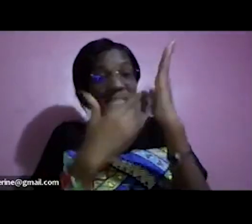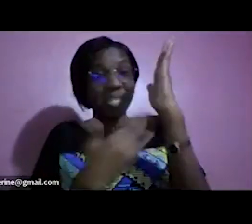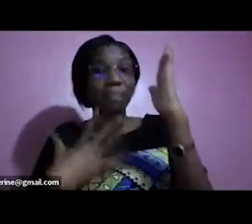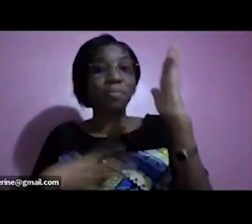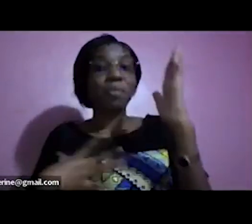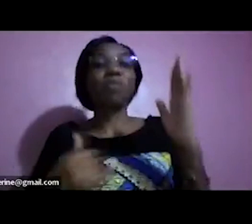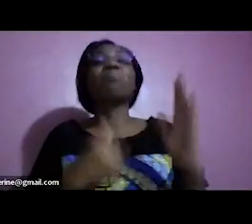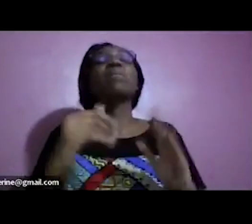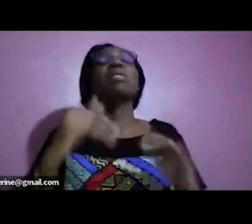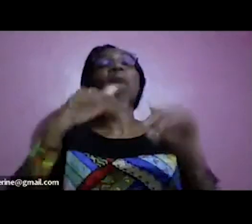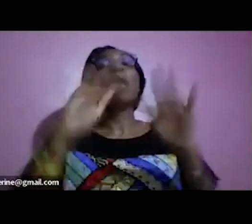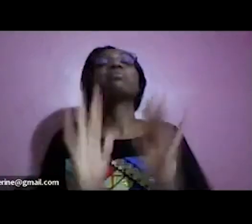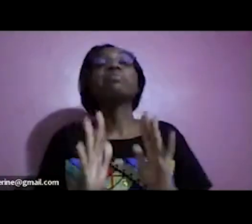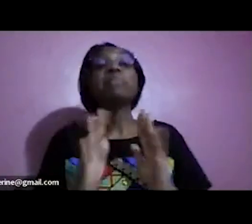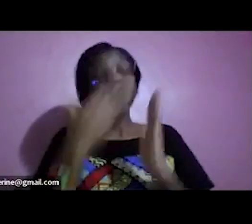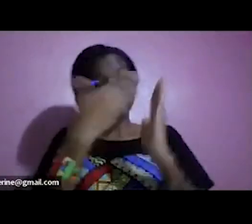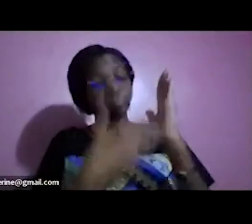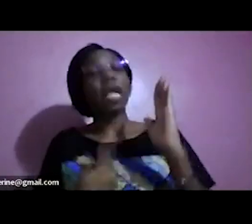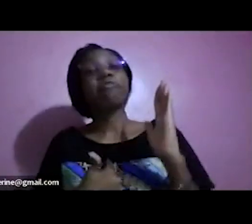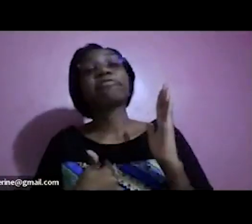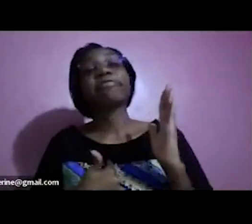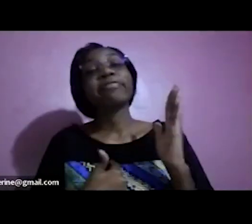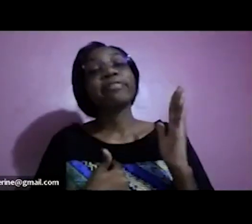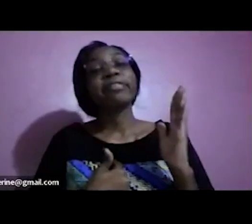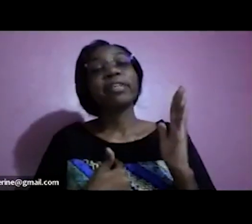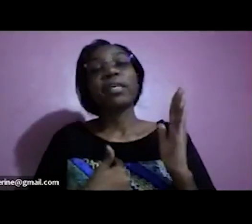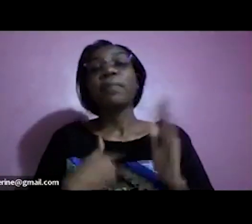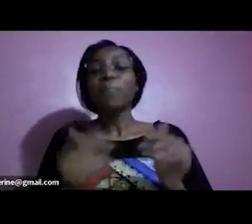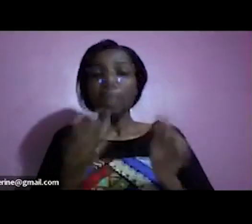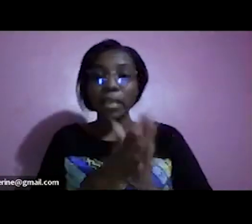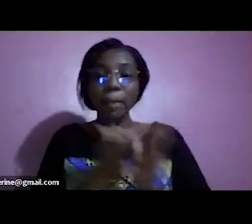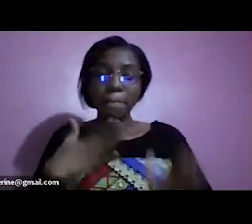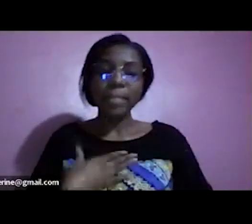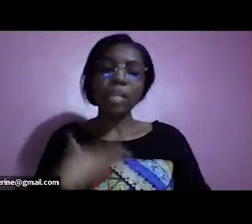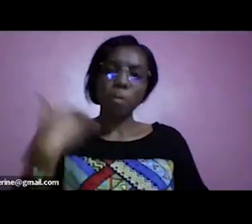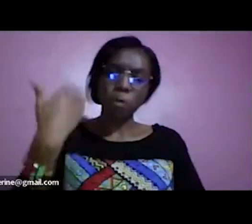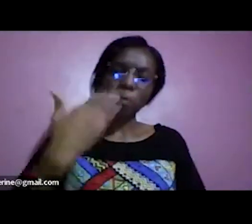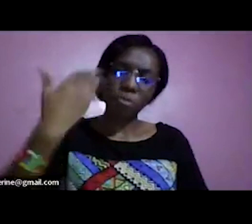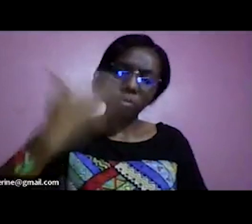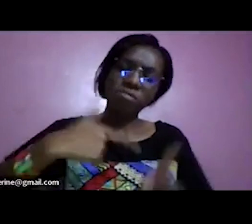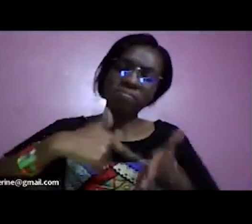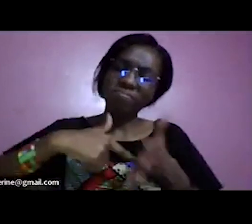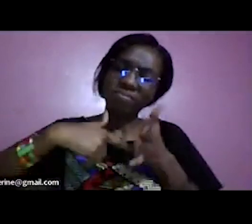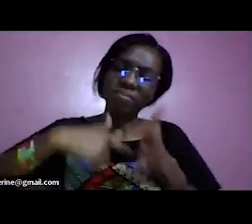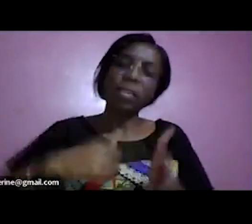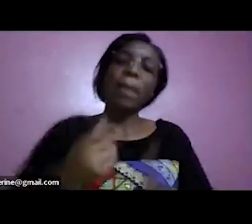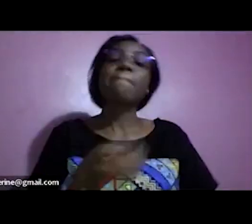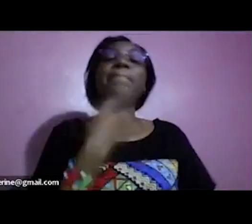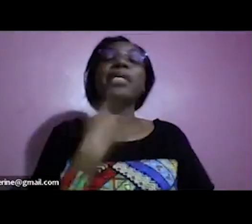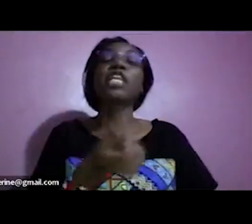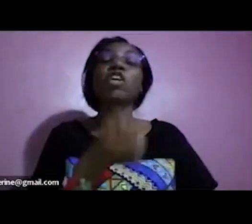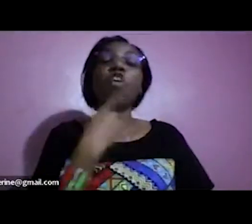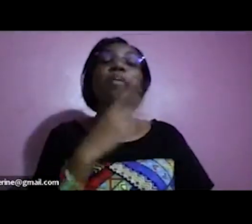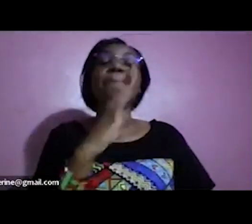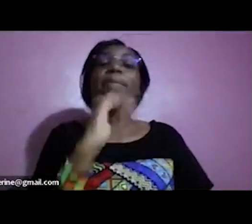i have a list and i will always my my emphasis will always go on medical bills i do